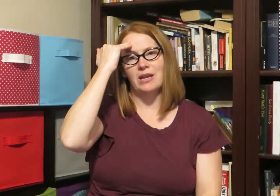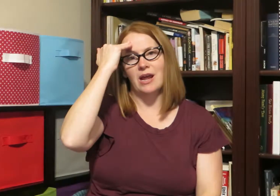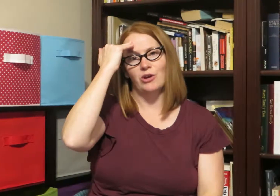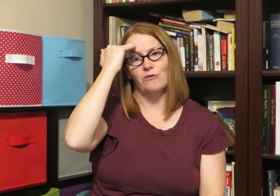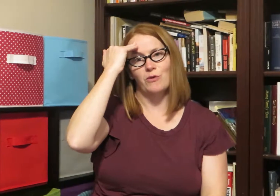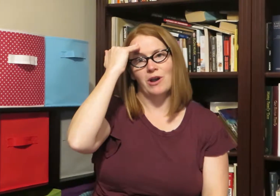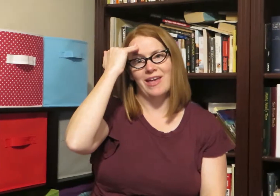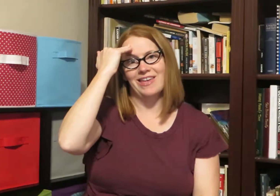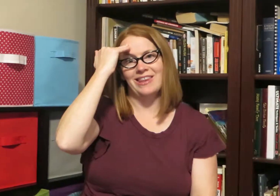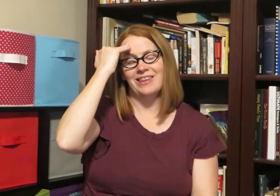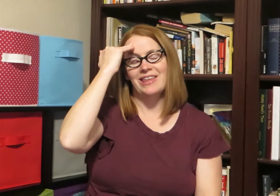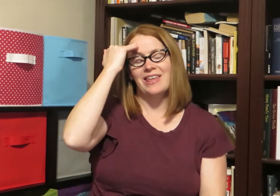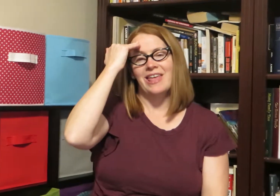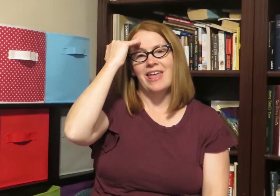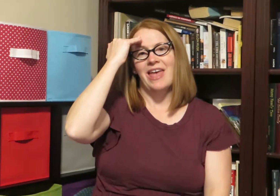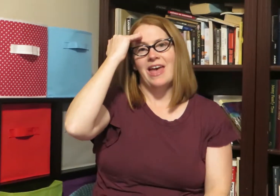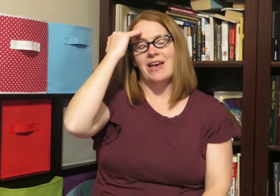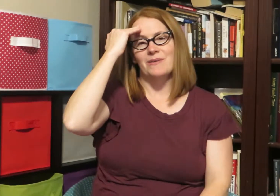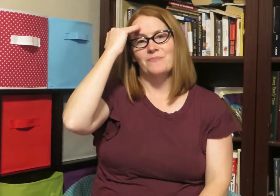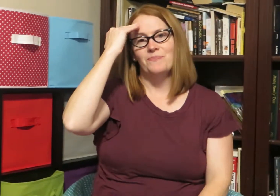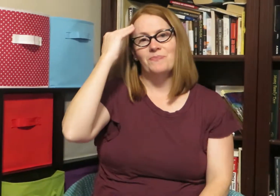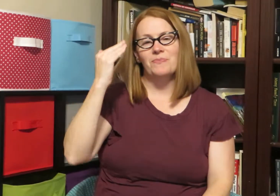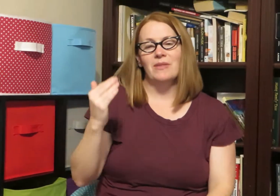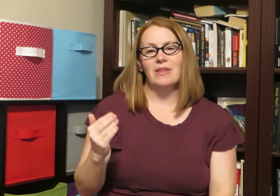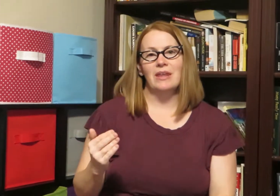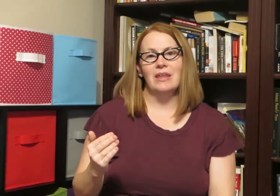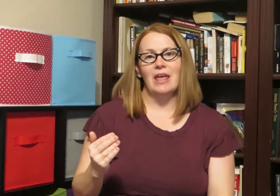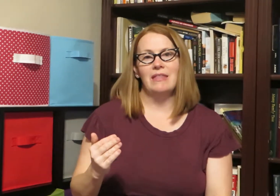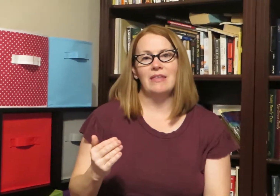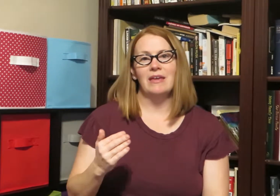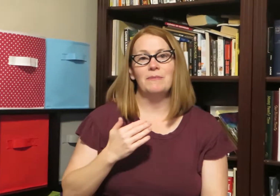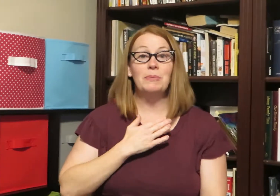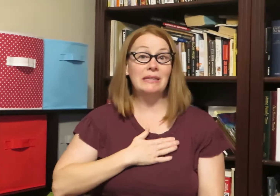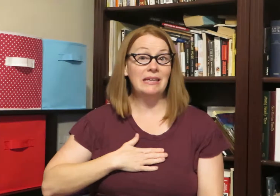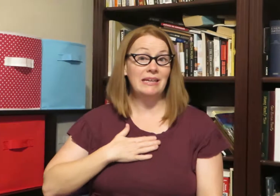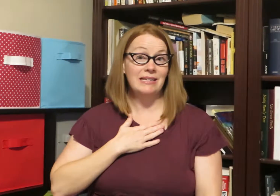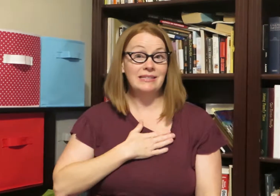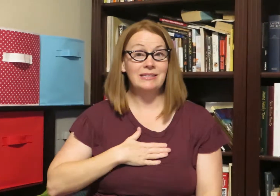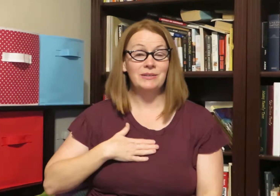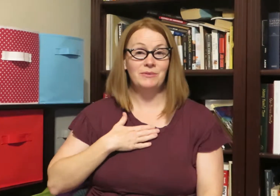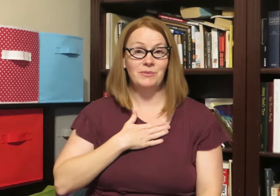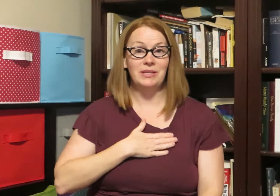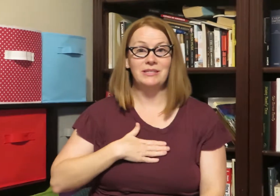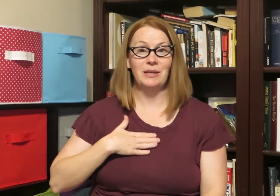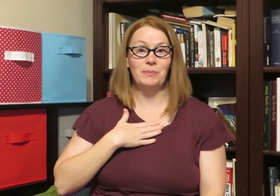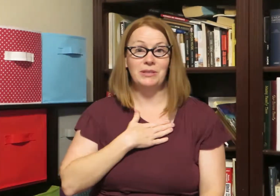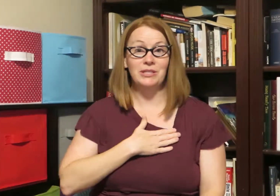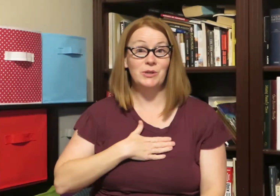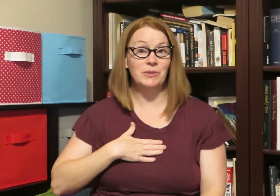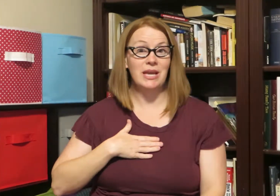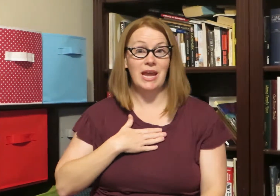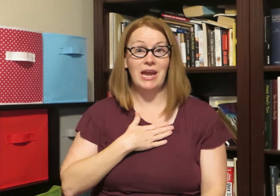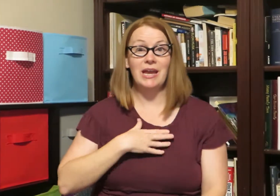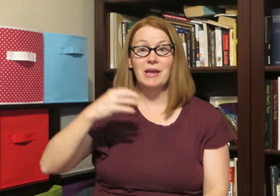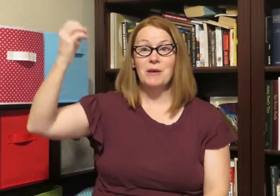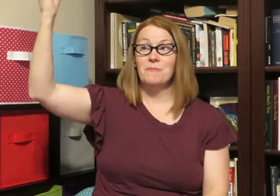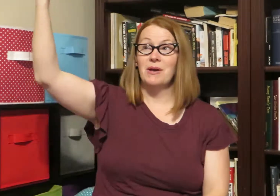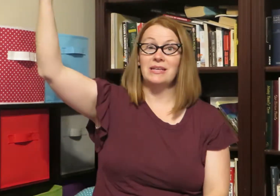in at your forehead and then please please please don't take my